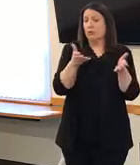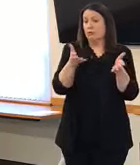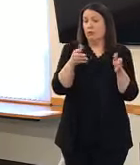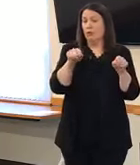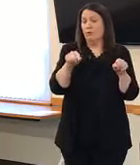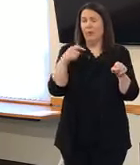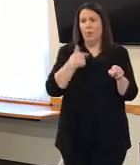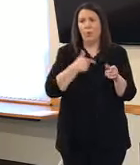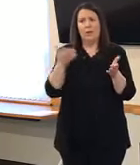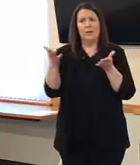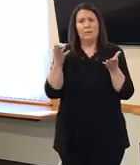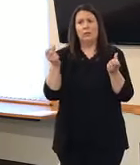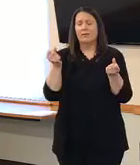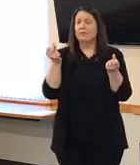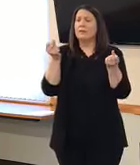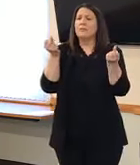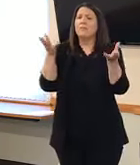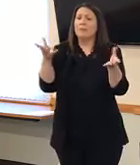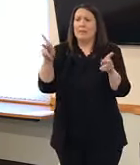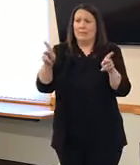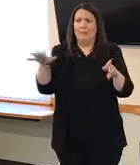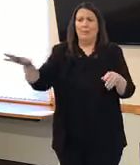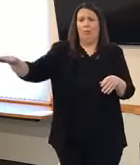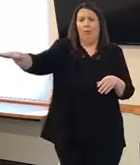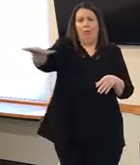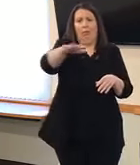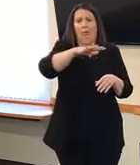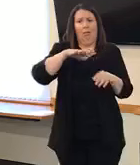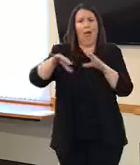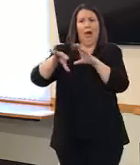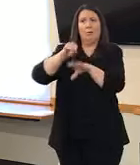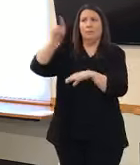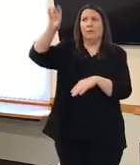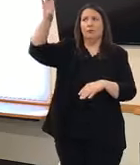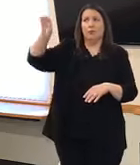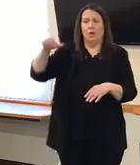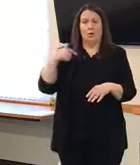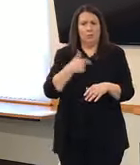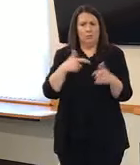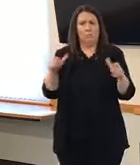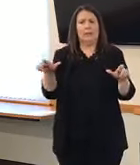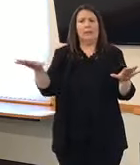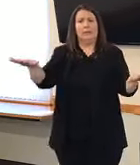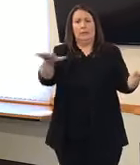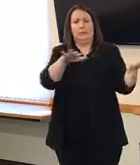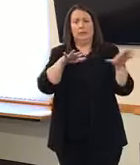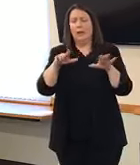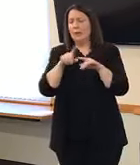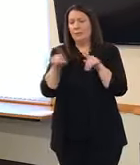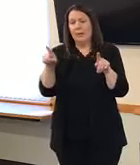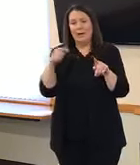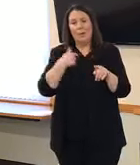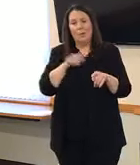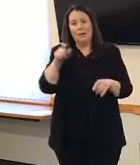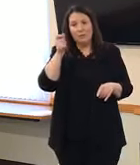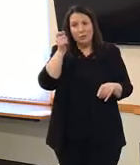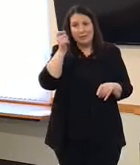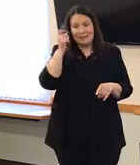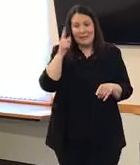area, one of the largest healthcare communities and a large population base. Having said that though, that ratio of understanding